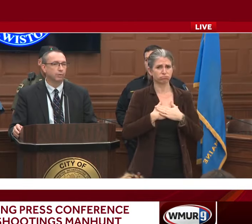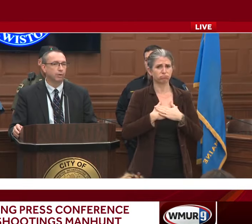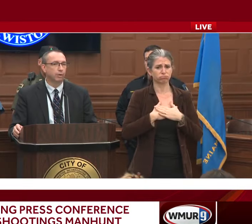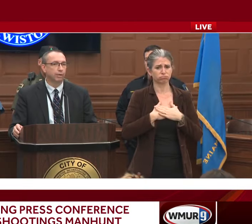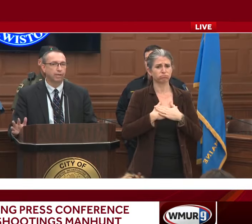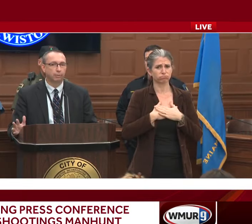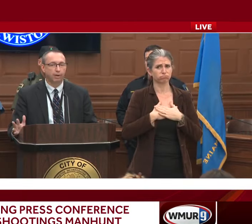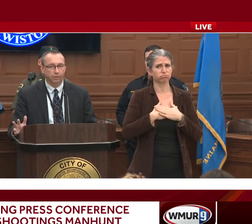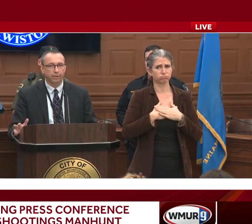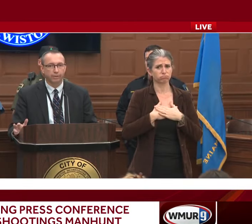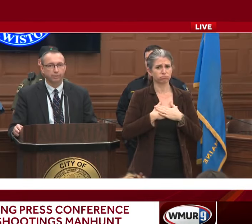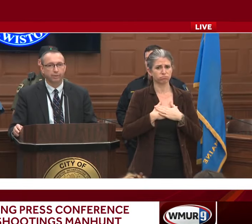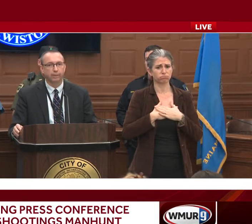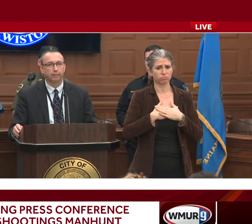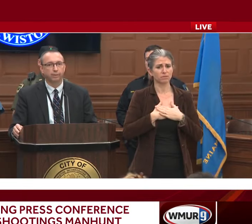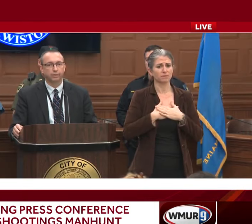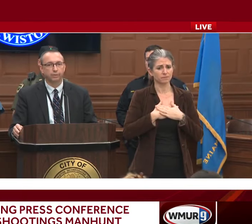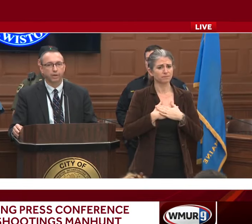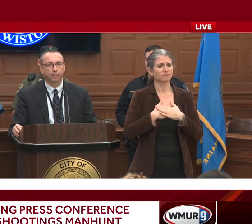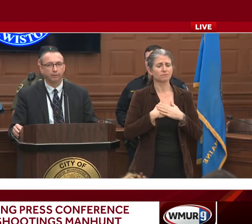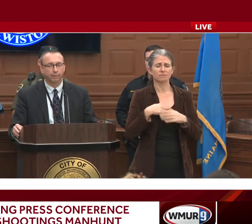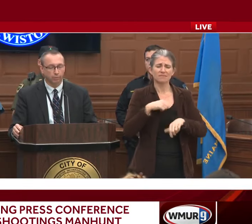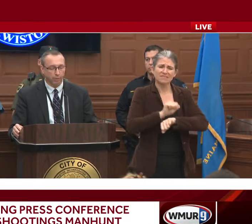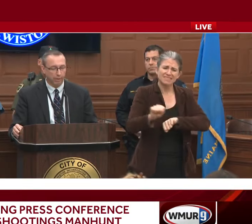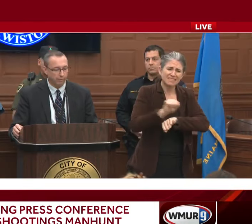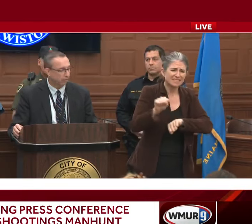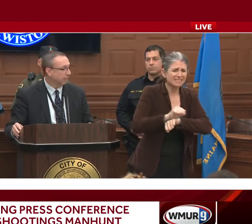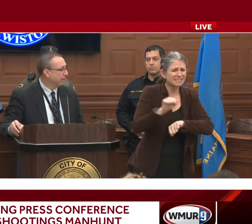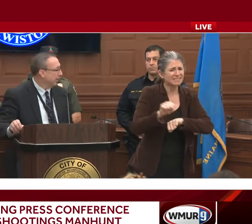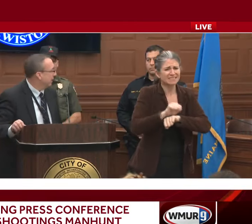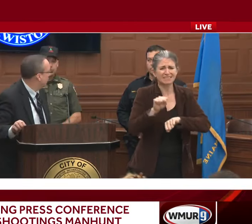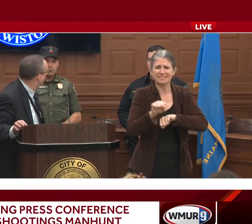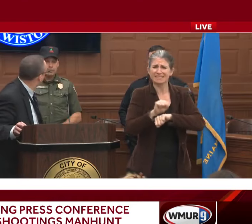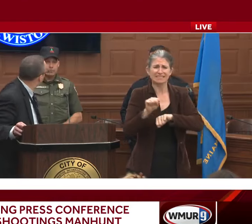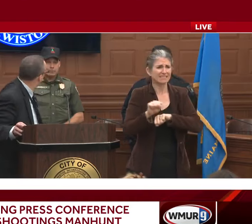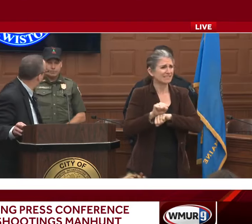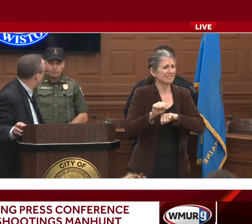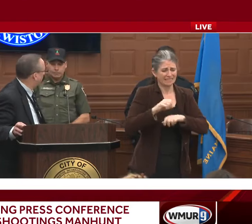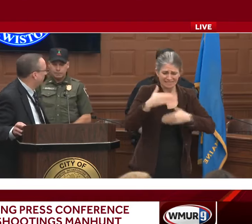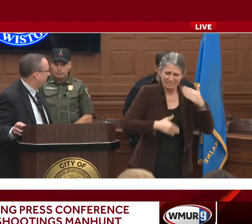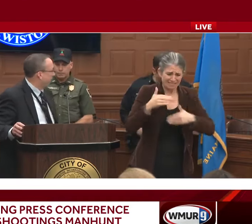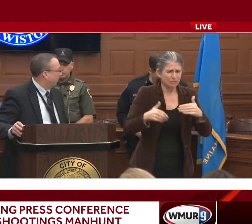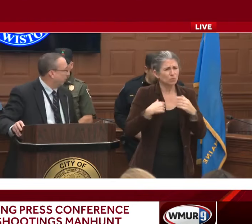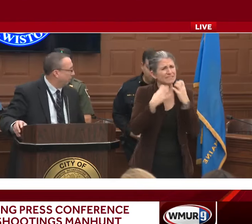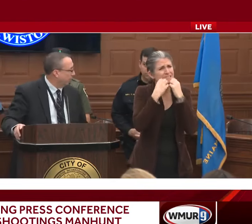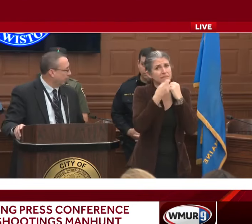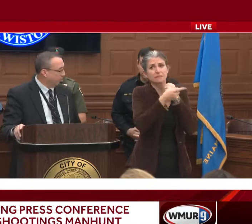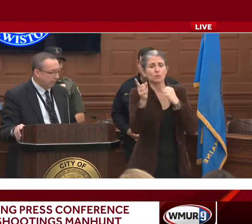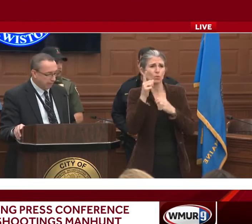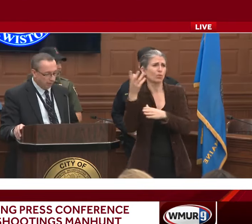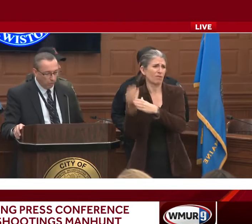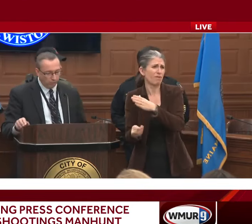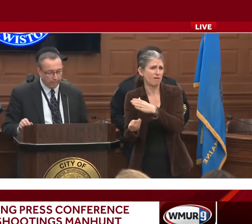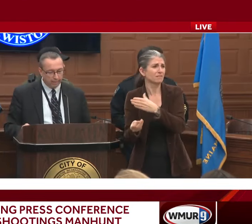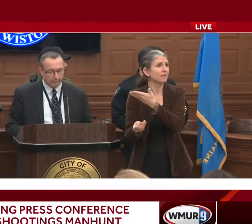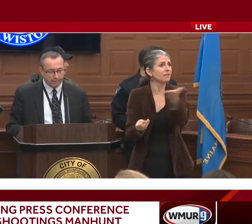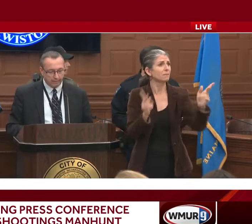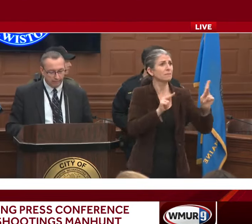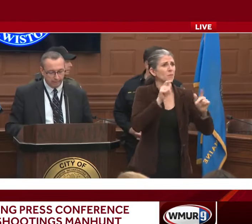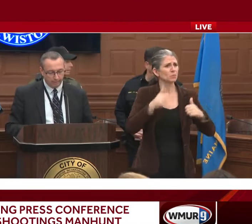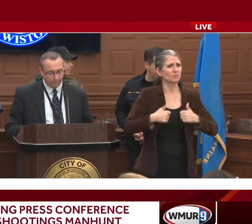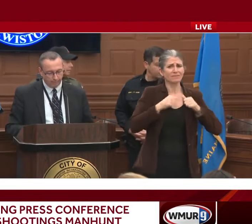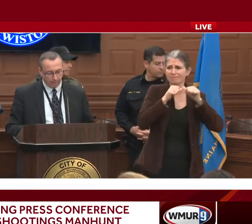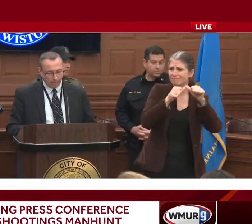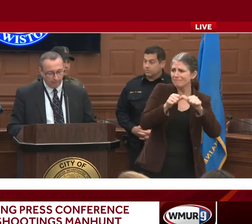we're striving so hard. And that's why you're here, because you care about them as well. So we're going to go ahead and load that